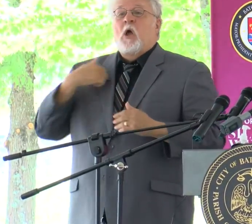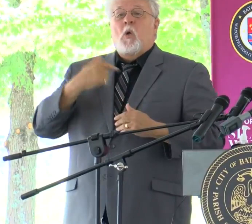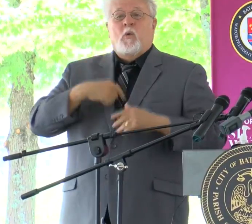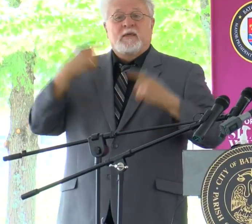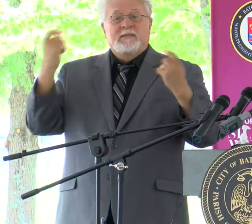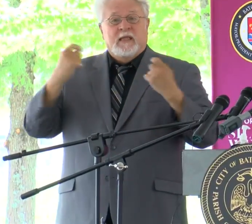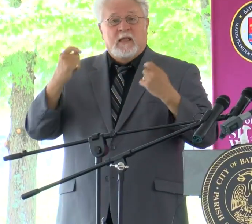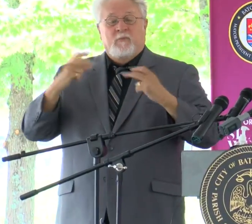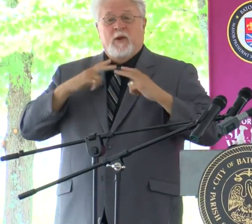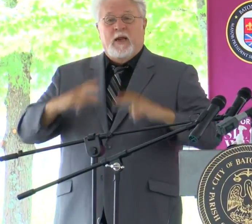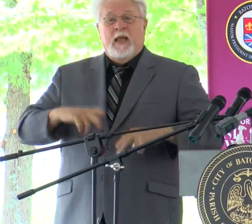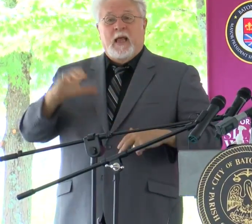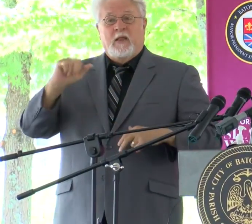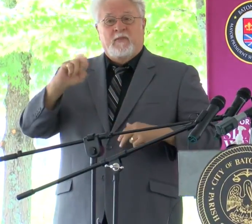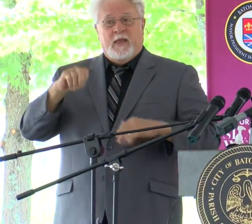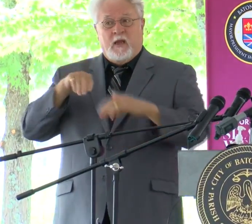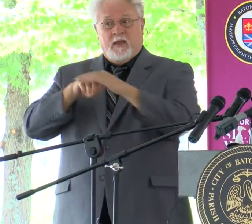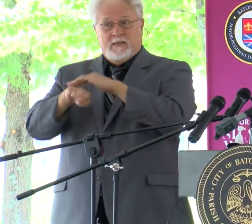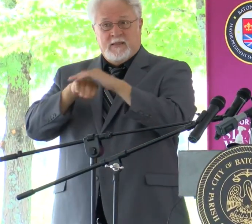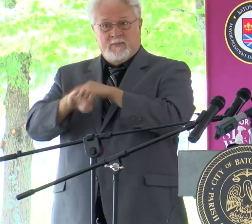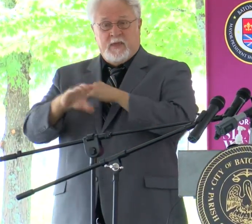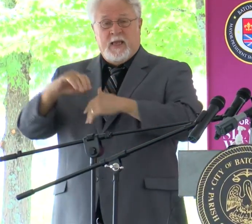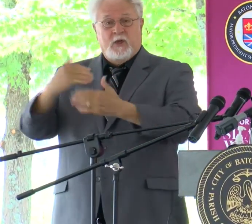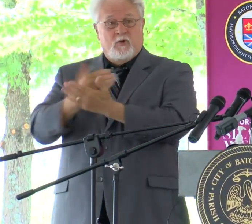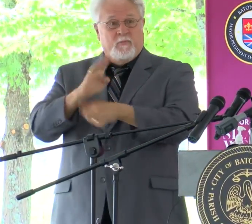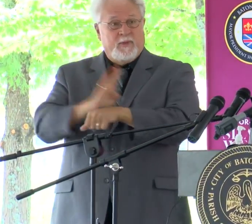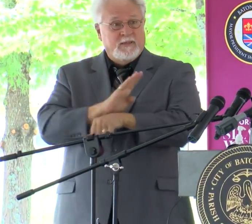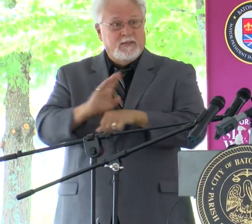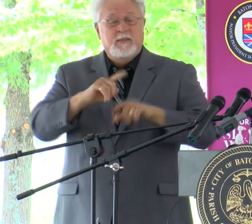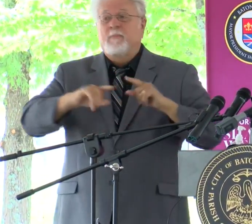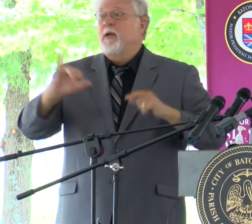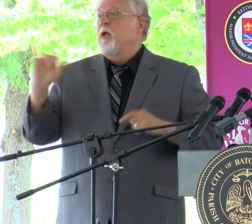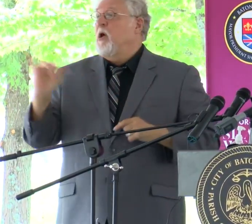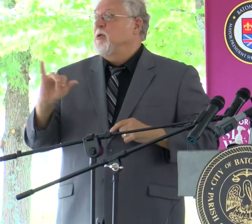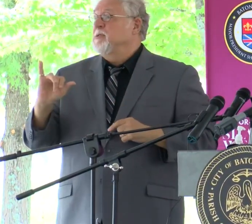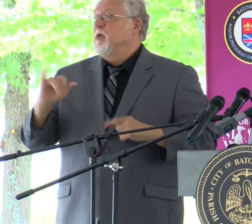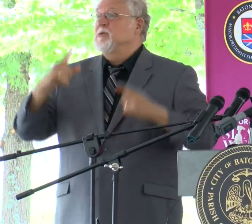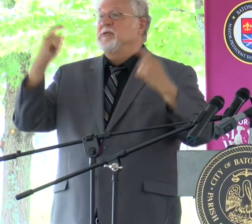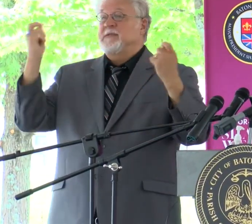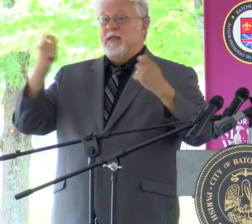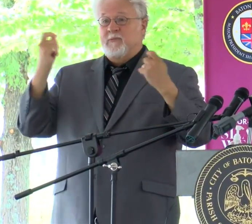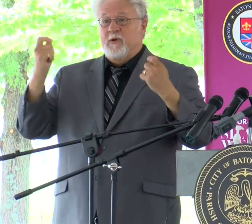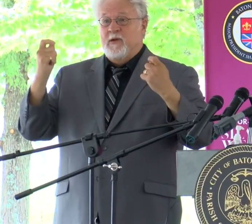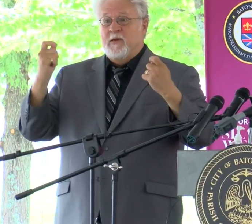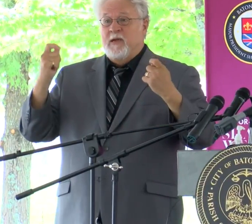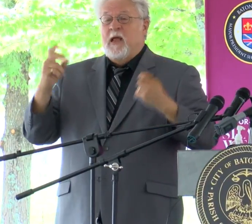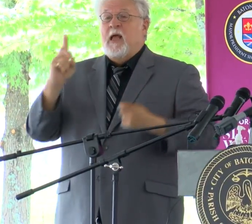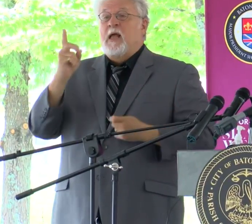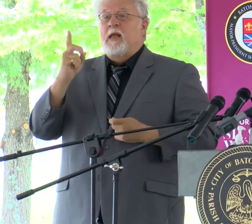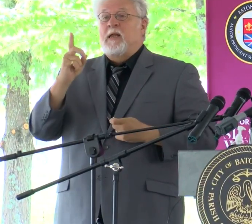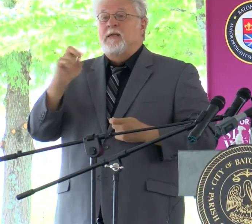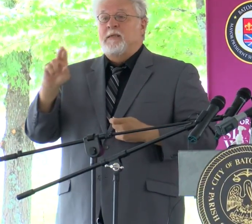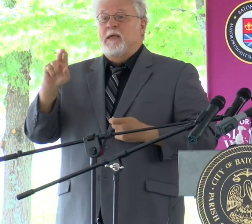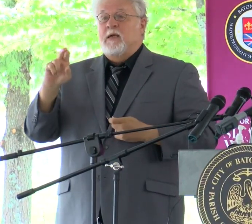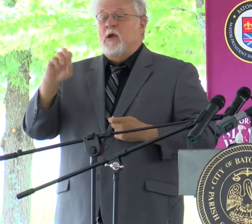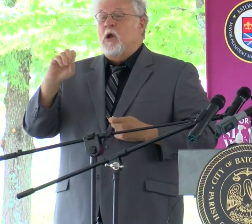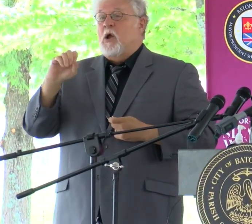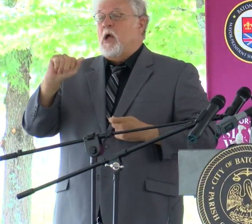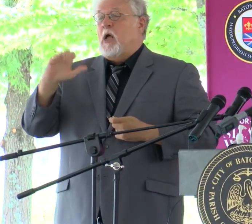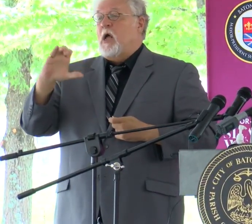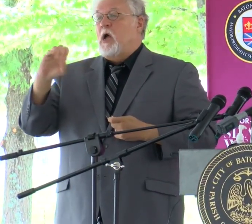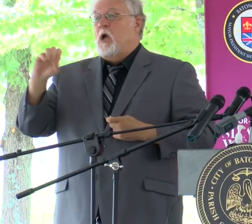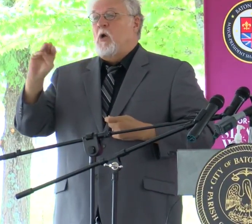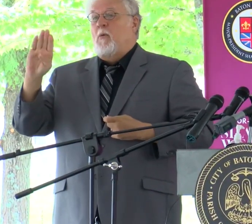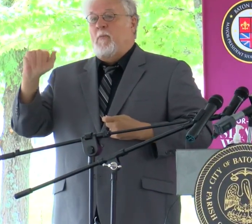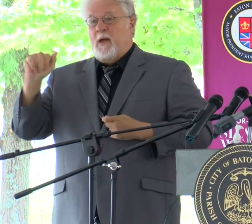celebrate health care accessibility and newcomers, but we also celebrate Dr. Akoma, who will